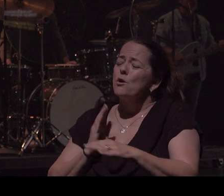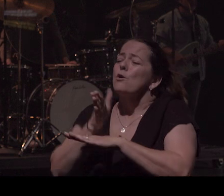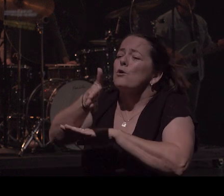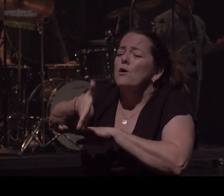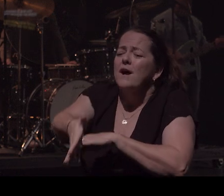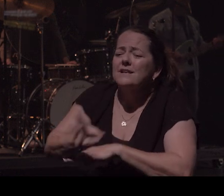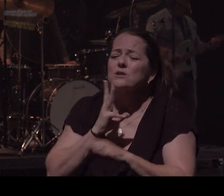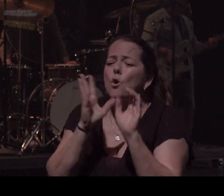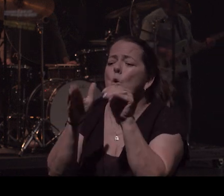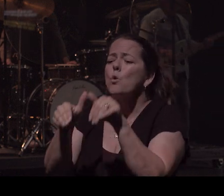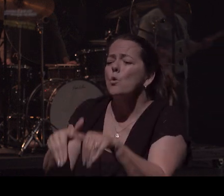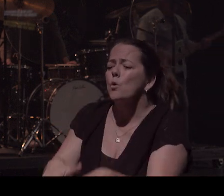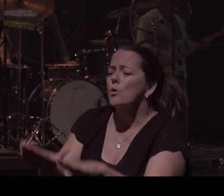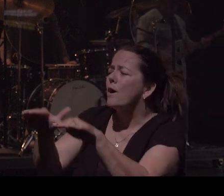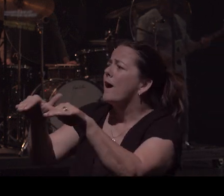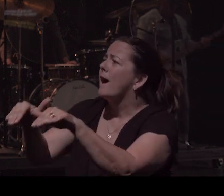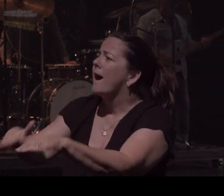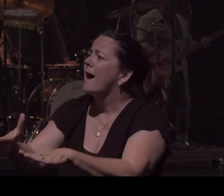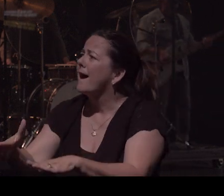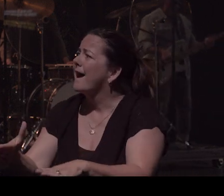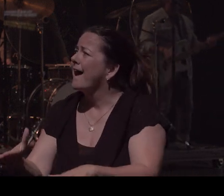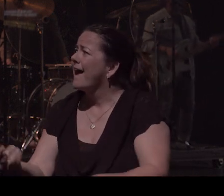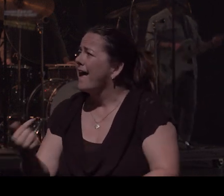so I wouldn't drown